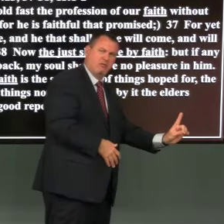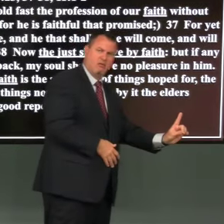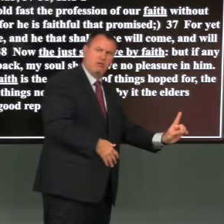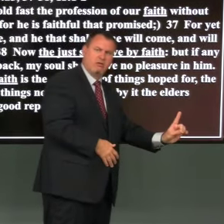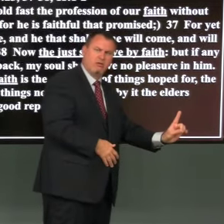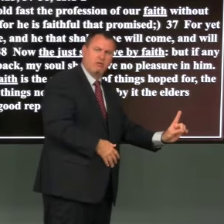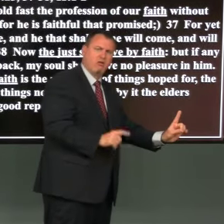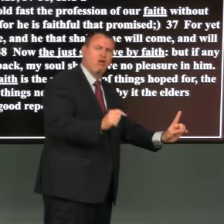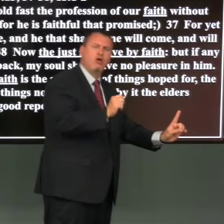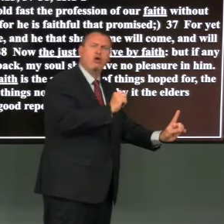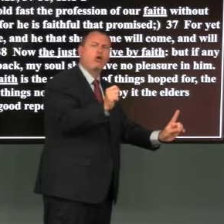telling them